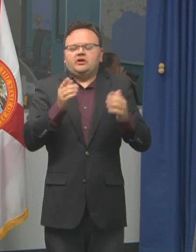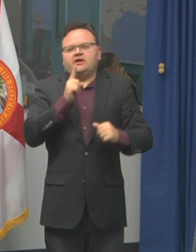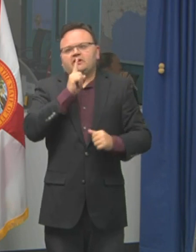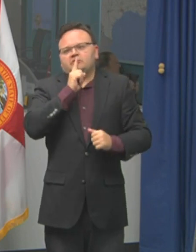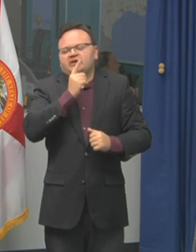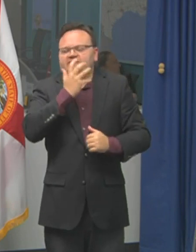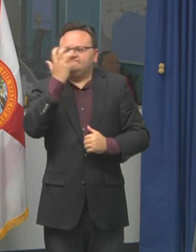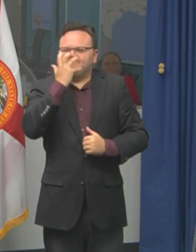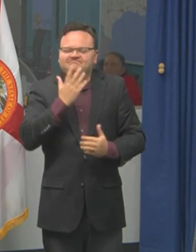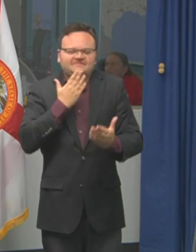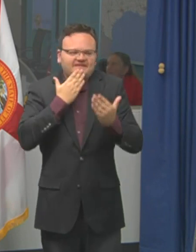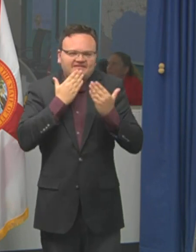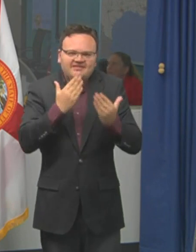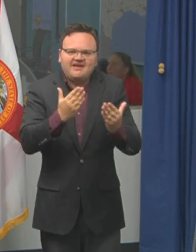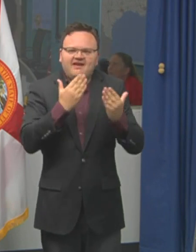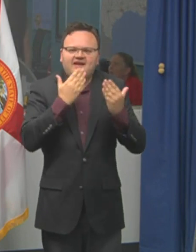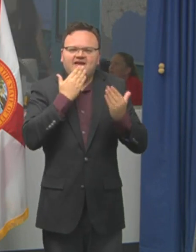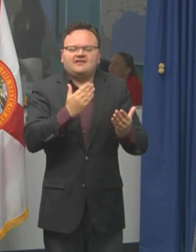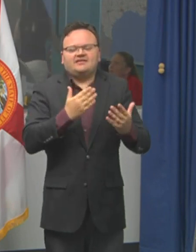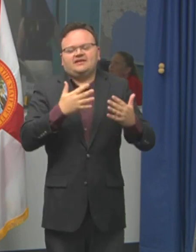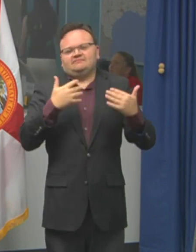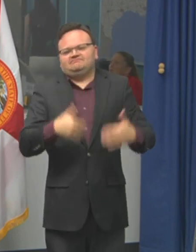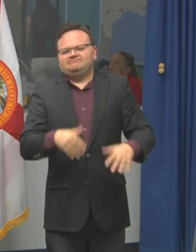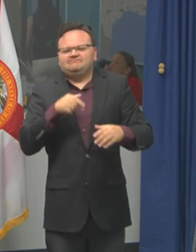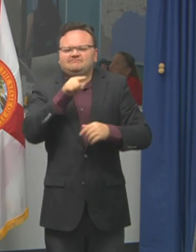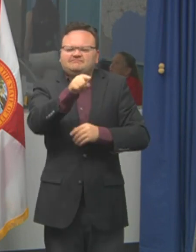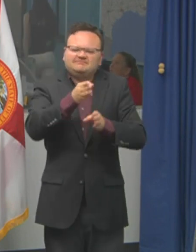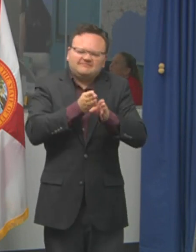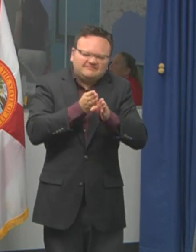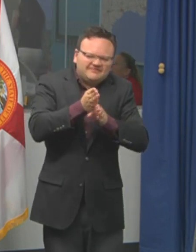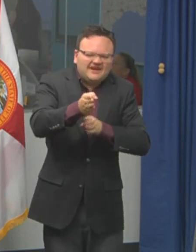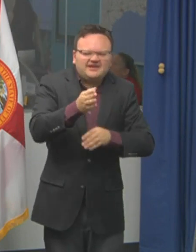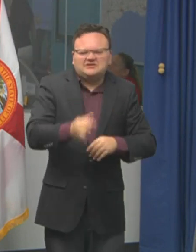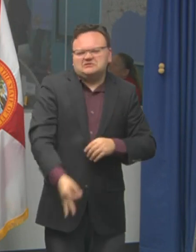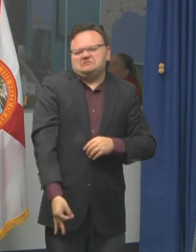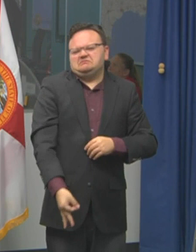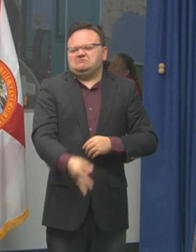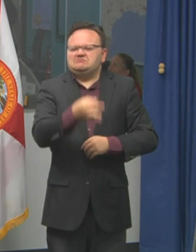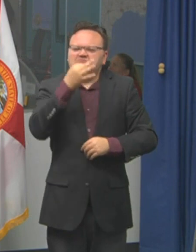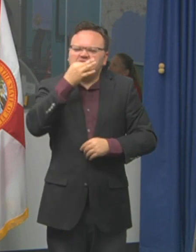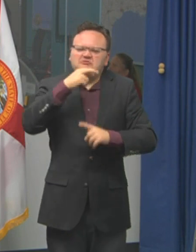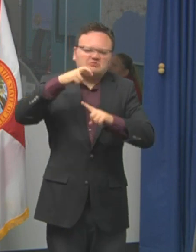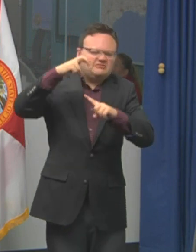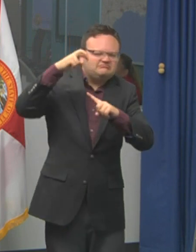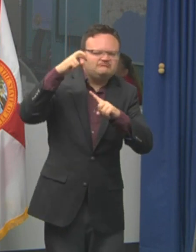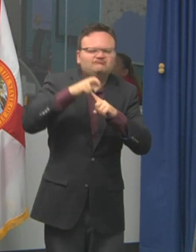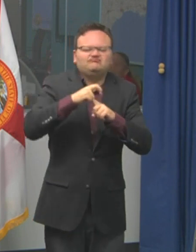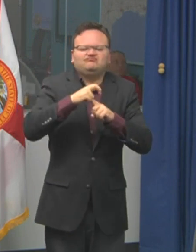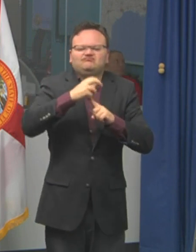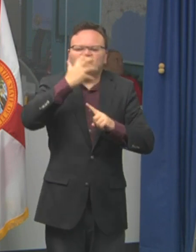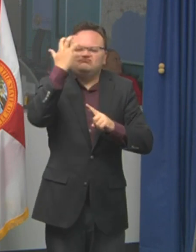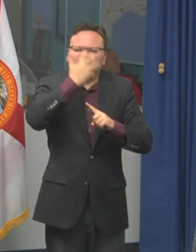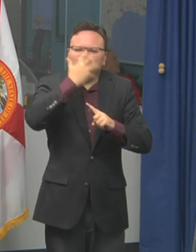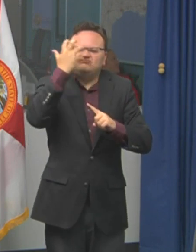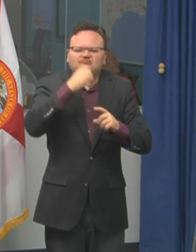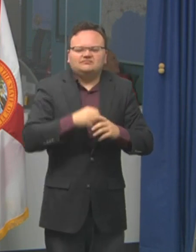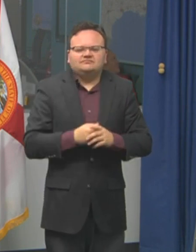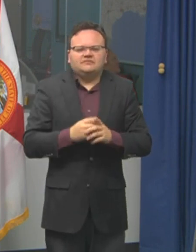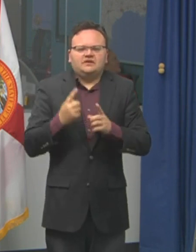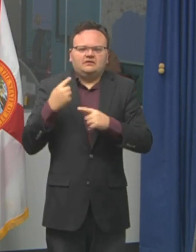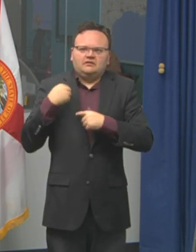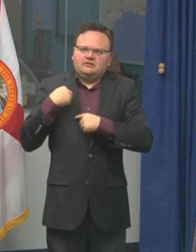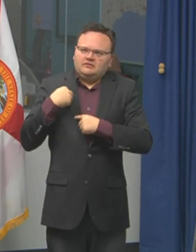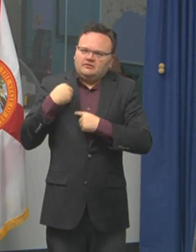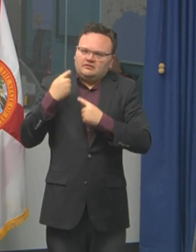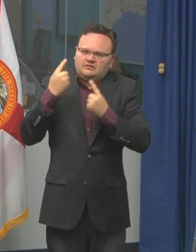about them. They are professionals at what they do. They are the best in the world and they they have been carrying on for